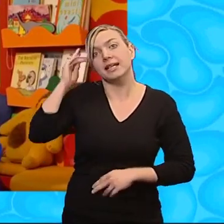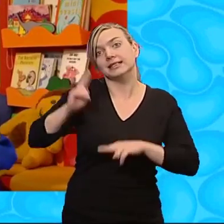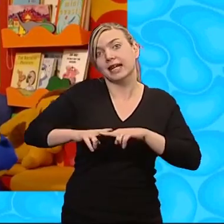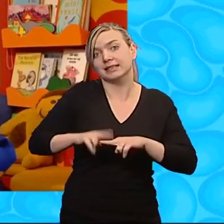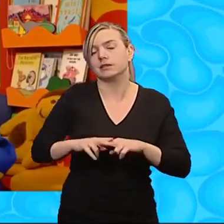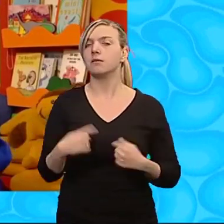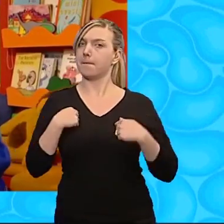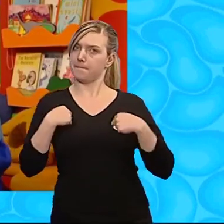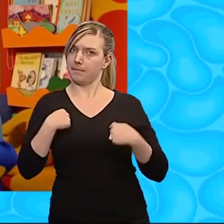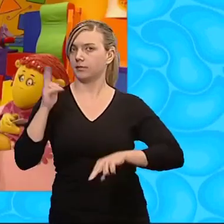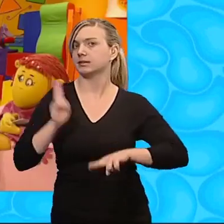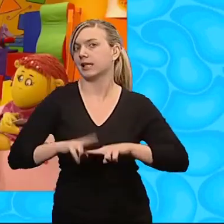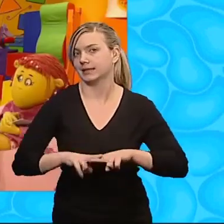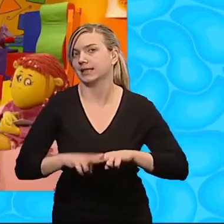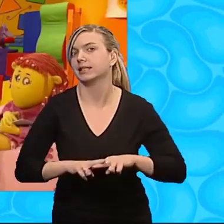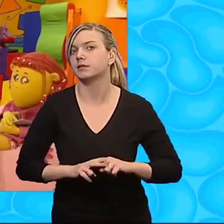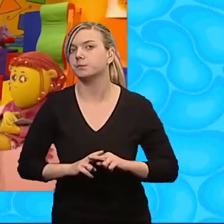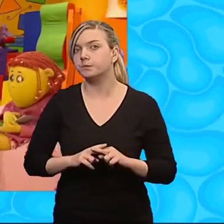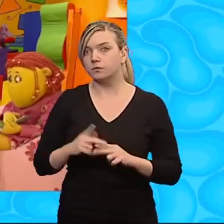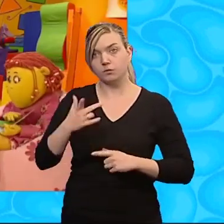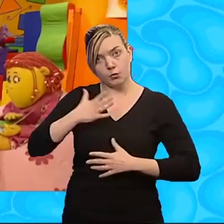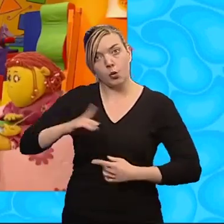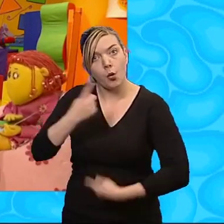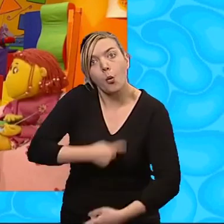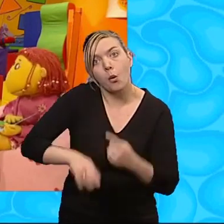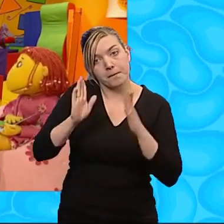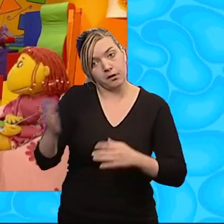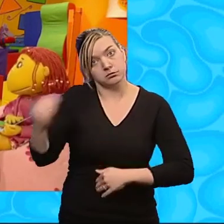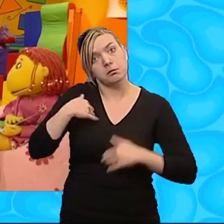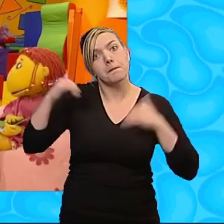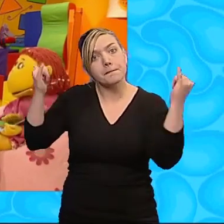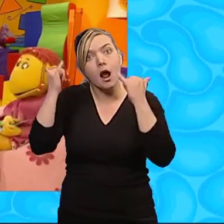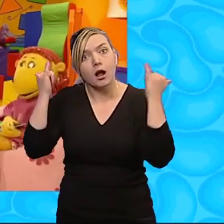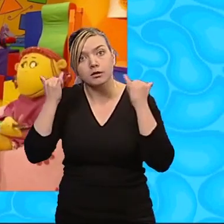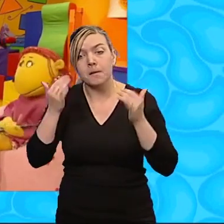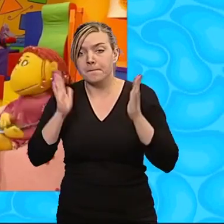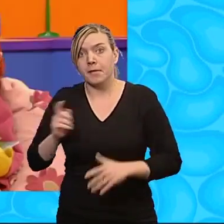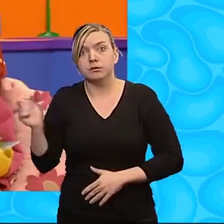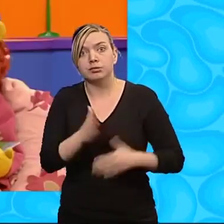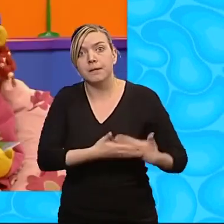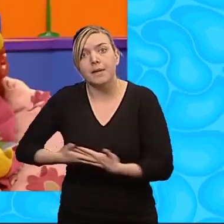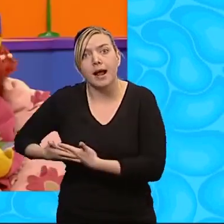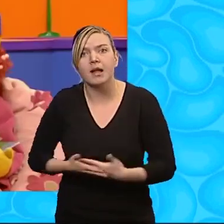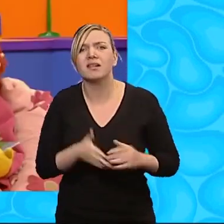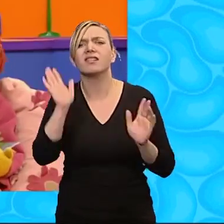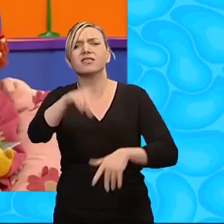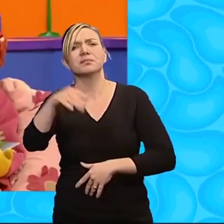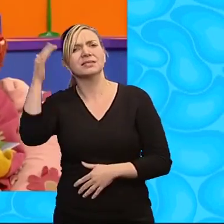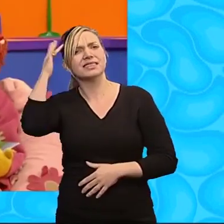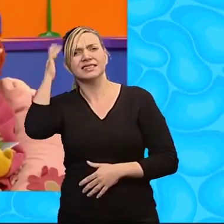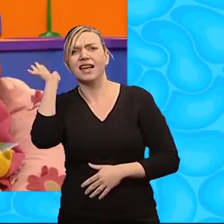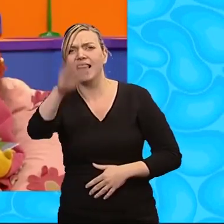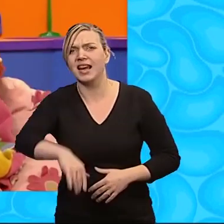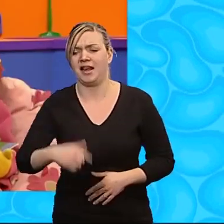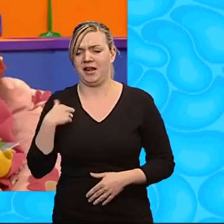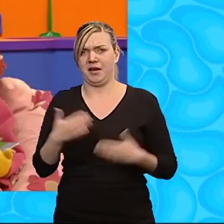I'm the daddy. So we want you all to come to our party and bring a baby! Don't be silly, Bella! My baby